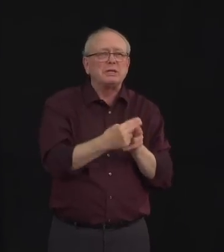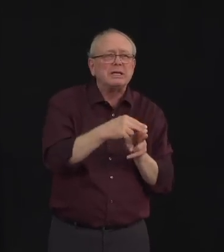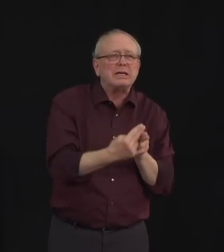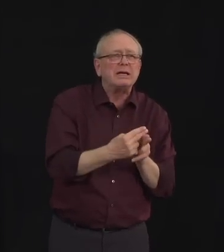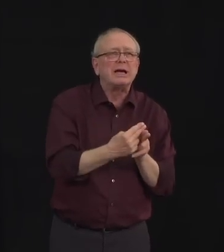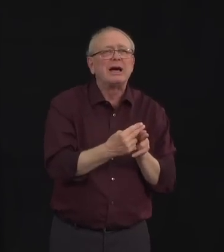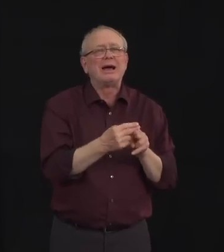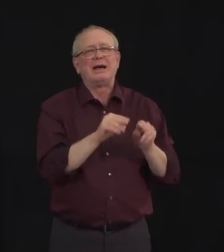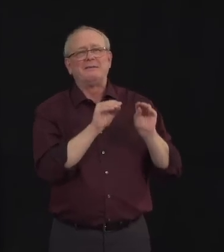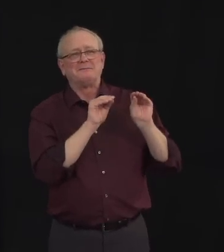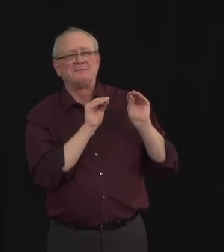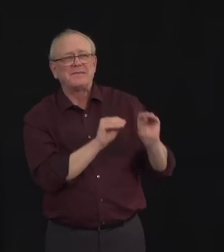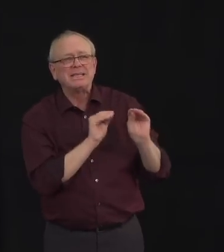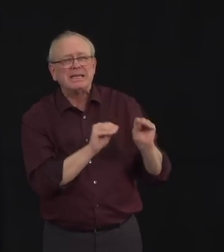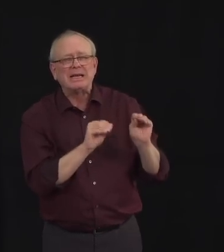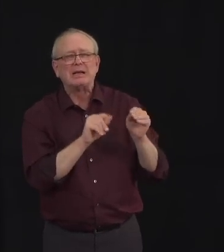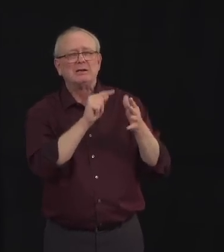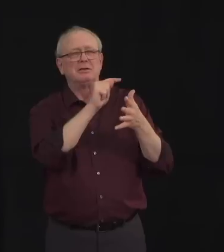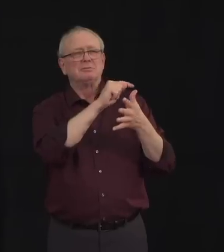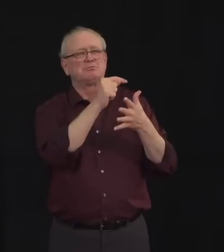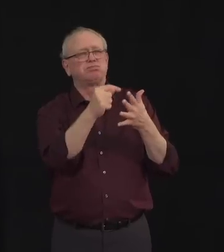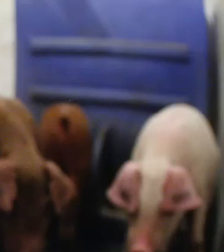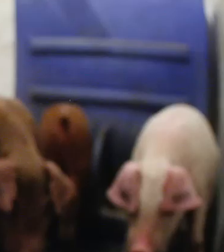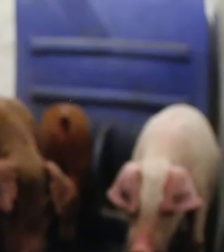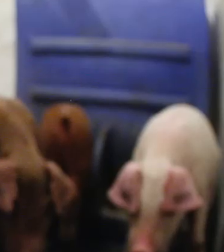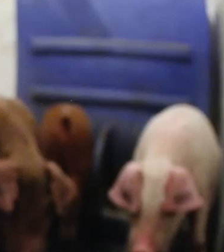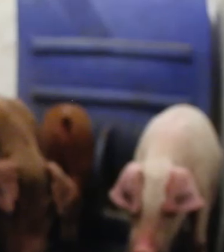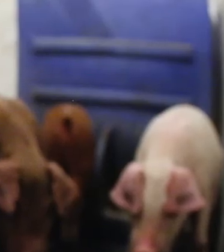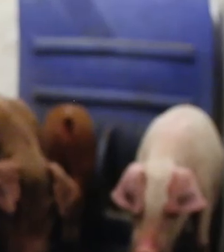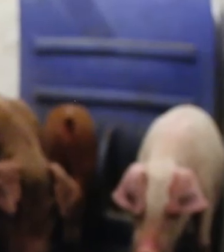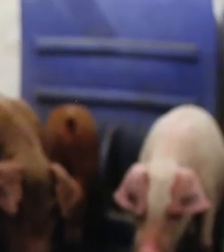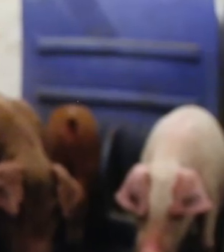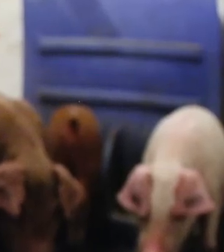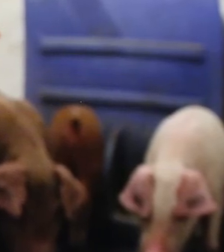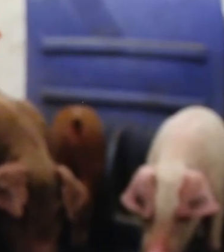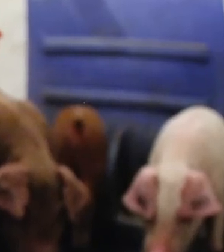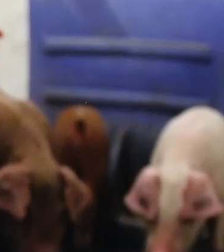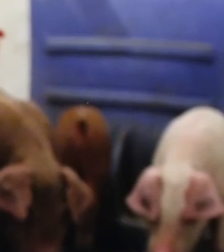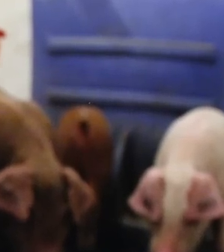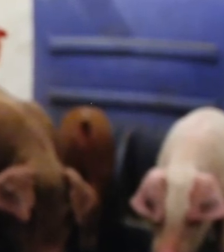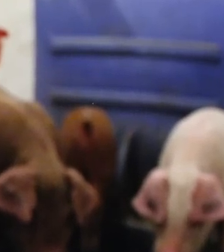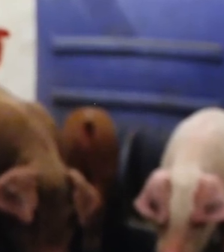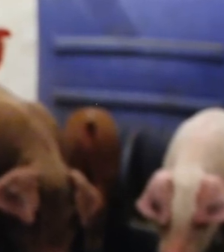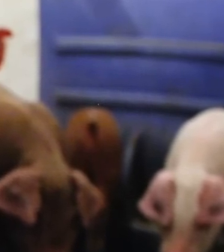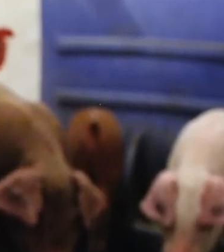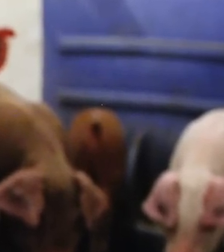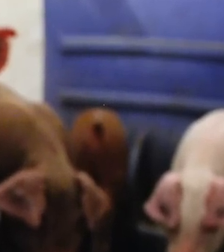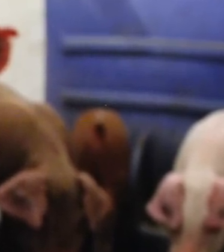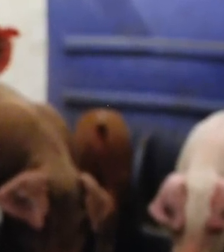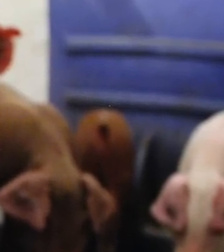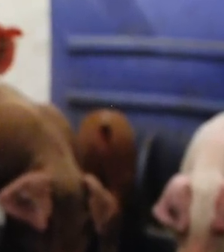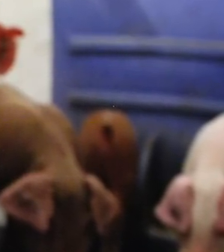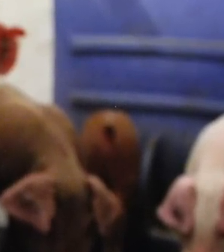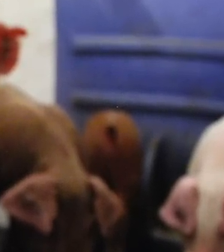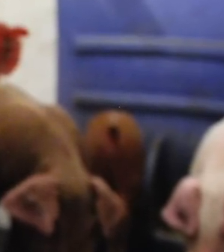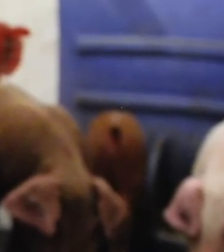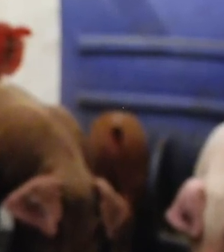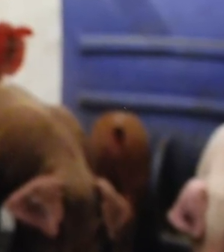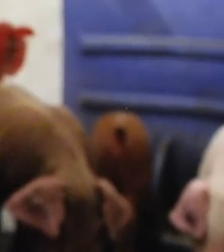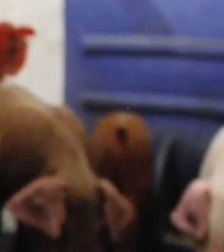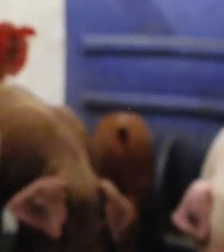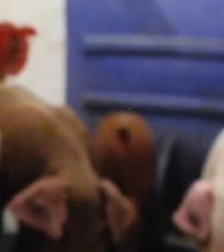two agri-stability changes that we're making when it comes to the hog industry and the potato industry, $25 million is